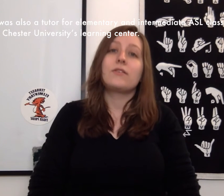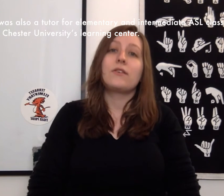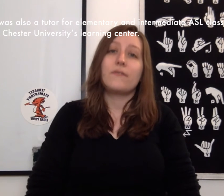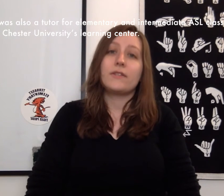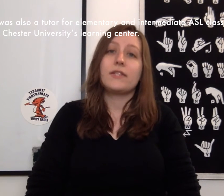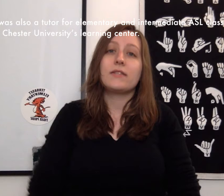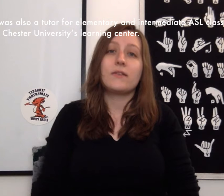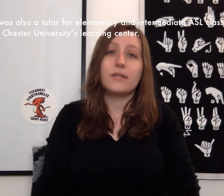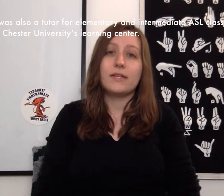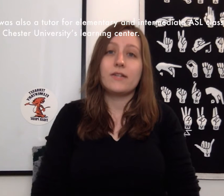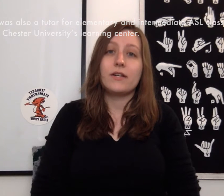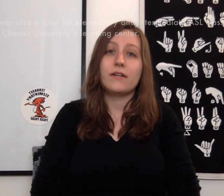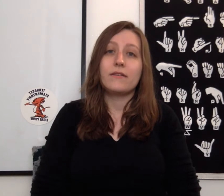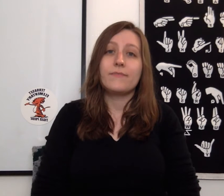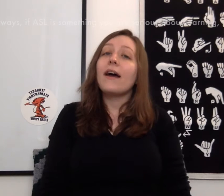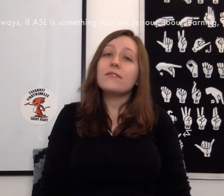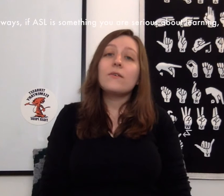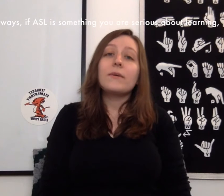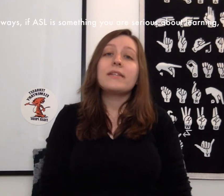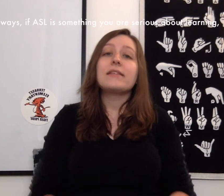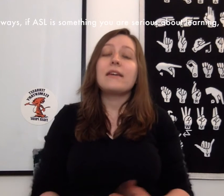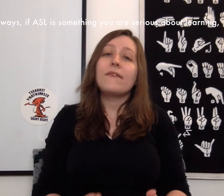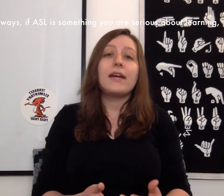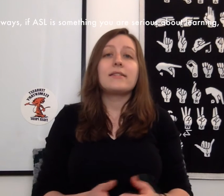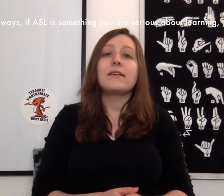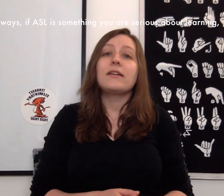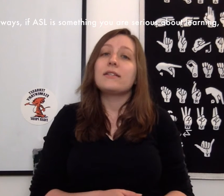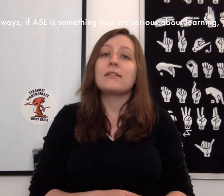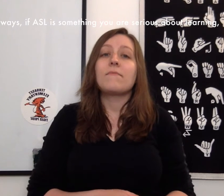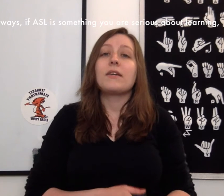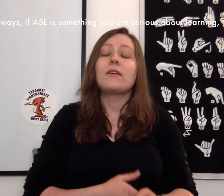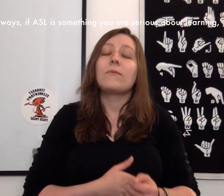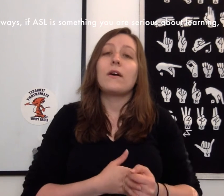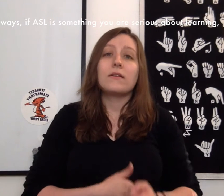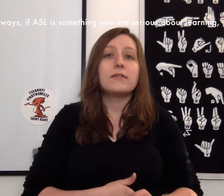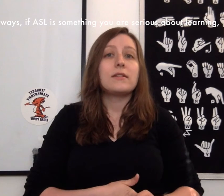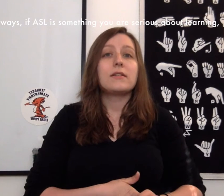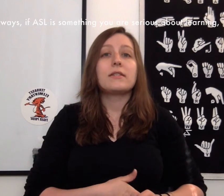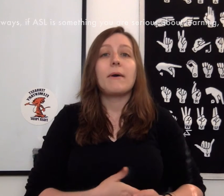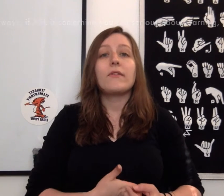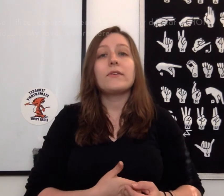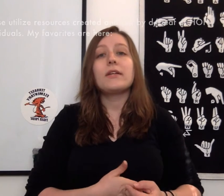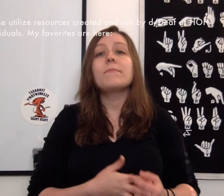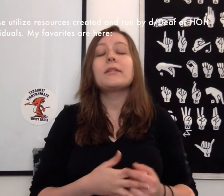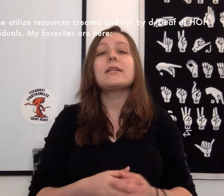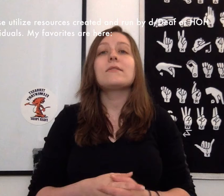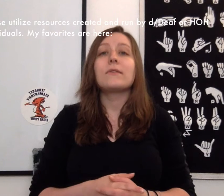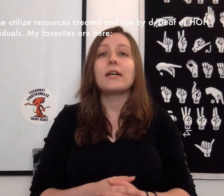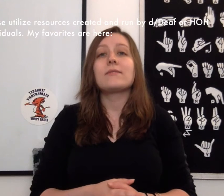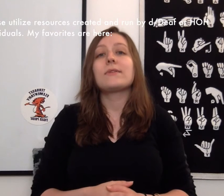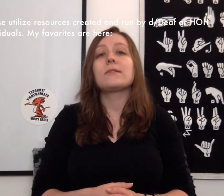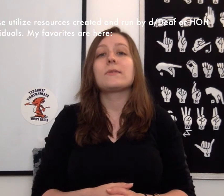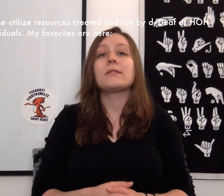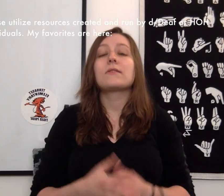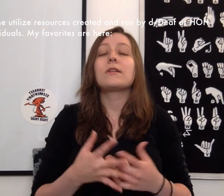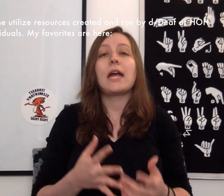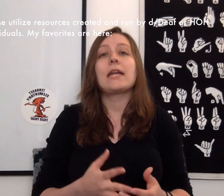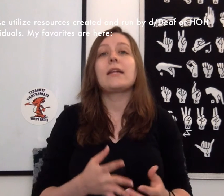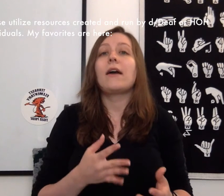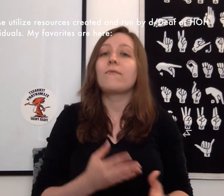University's Learning Center. As always, if ASL is something you are serious about learning, please utilize resources created and